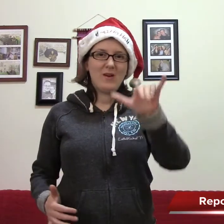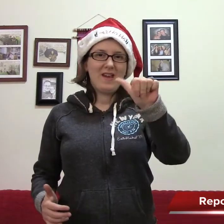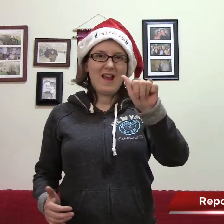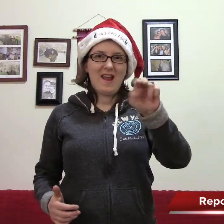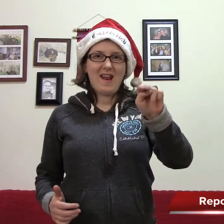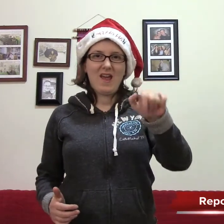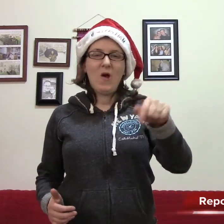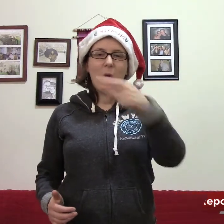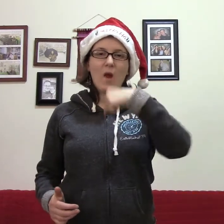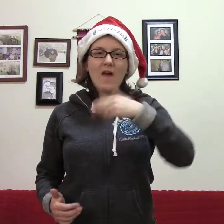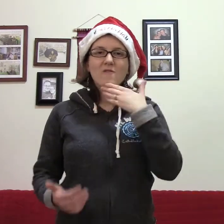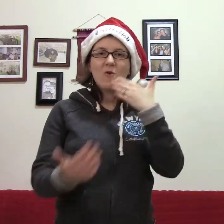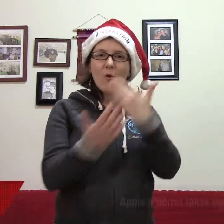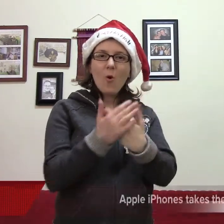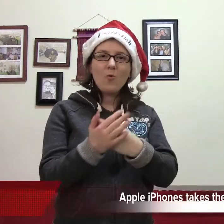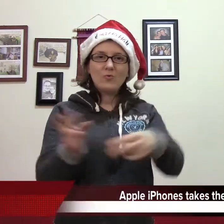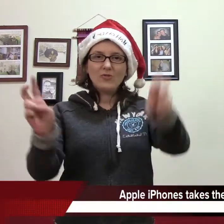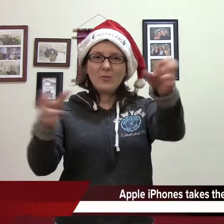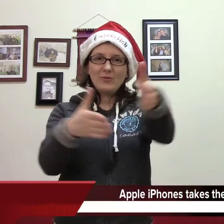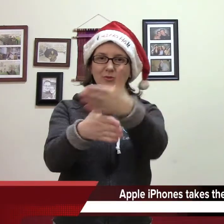I love you.